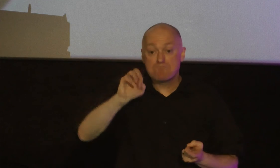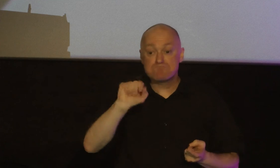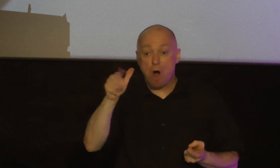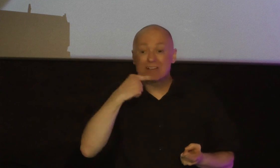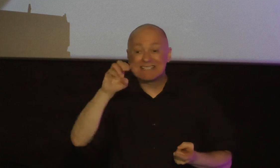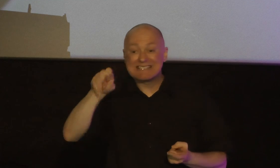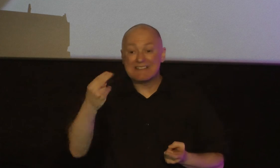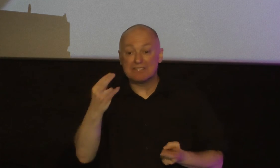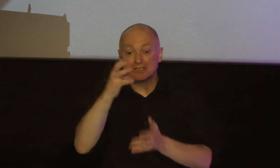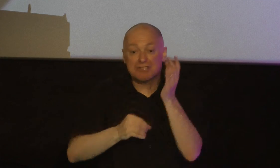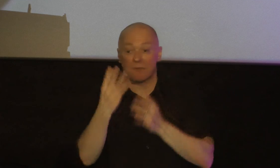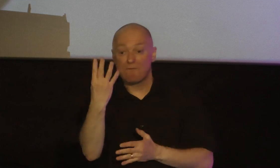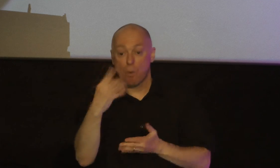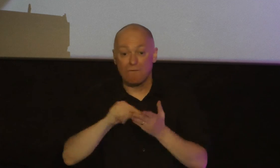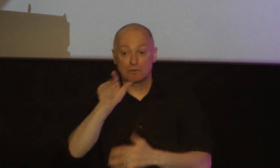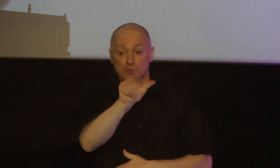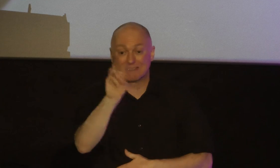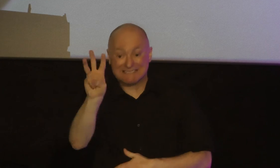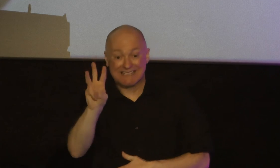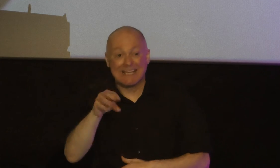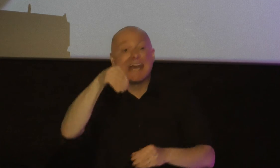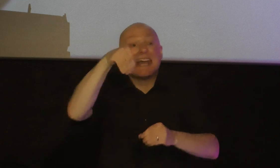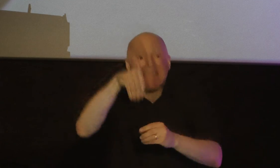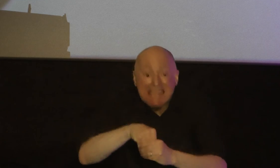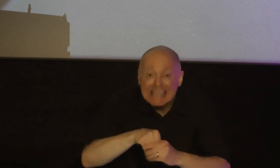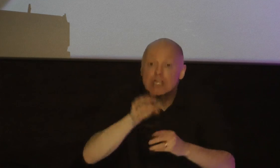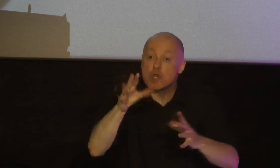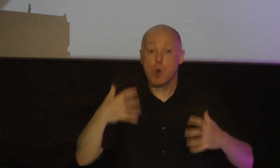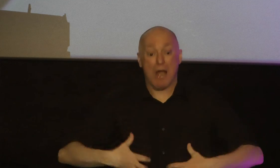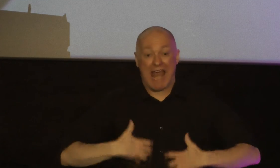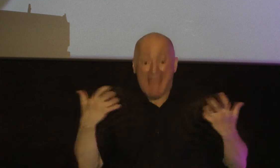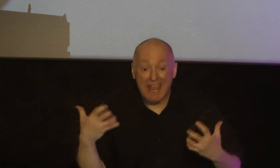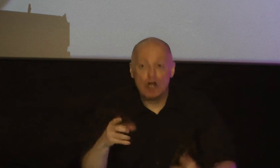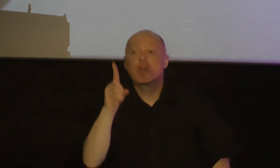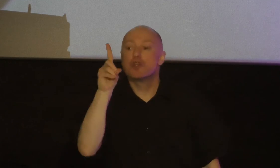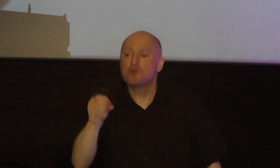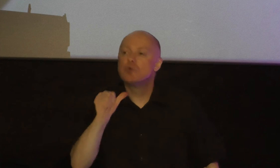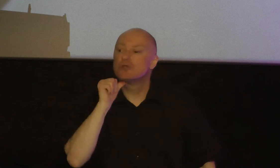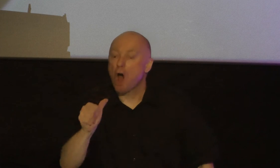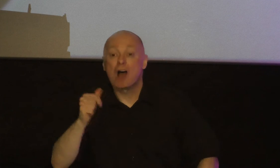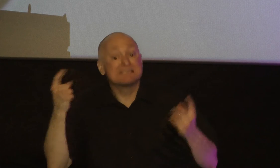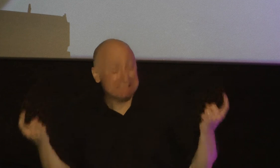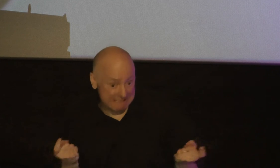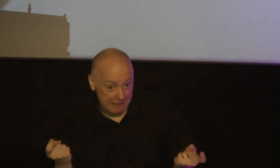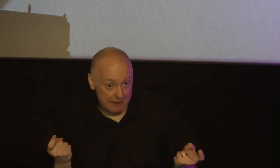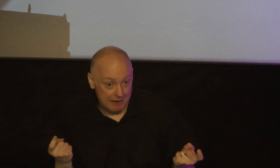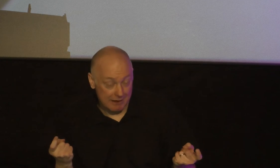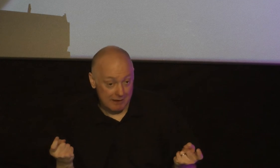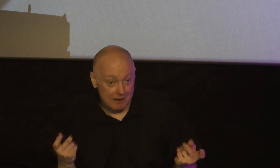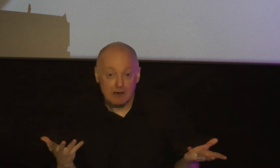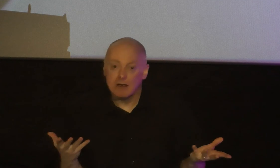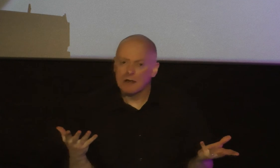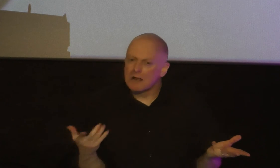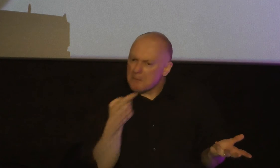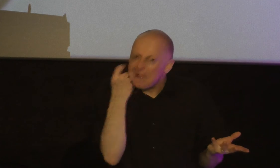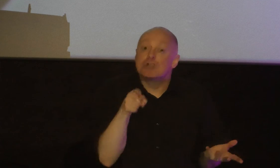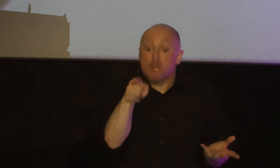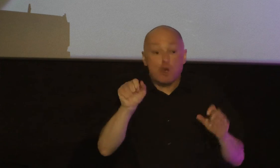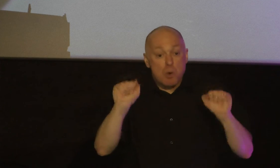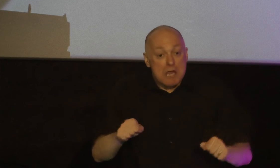ephesians 4 26 in your anger do not sin because you can experience the emotion of